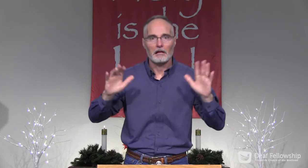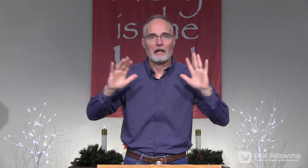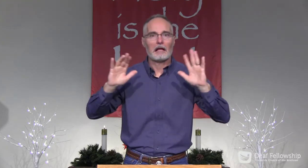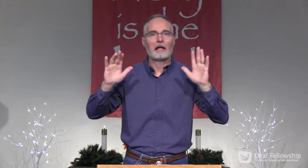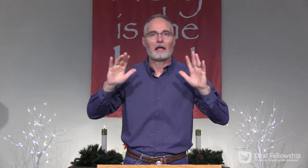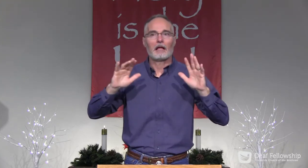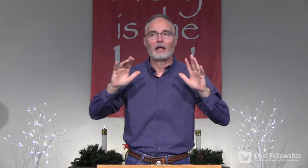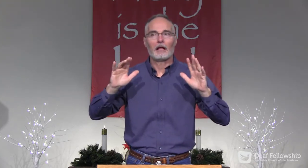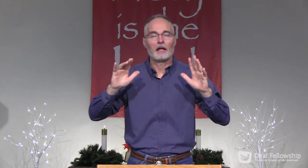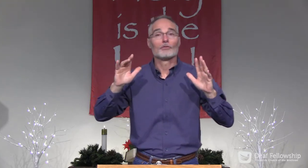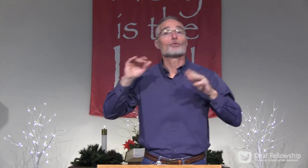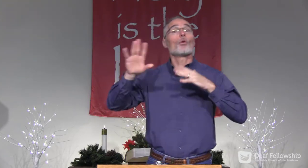starts to feed us doubts.